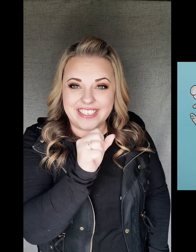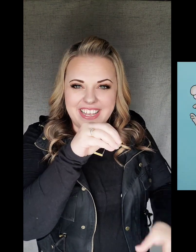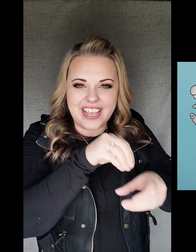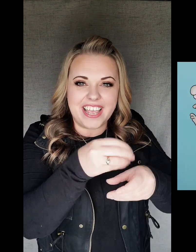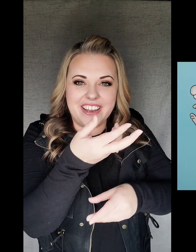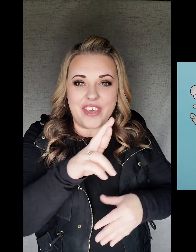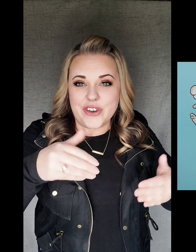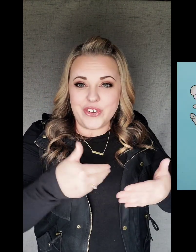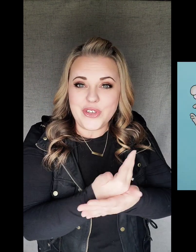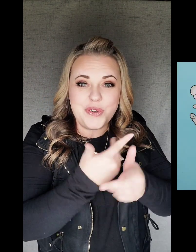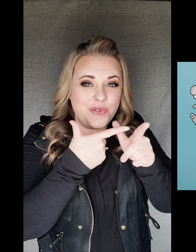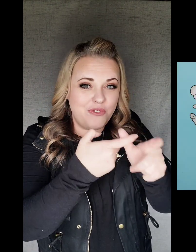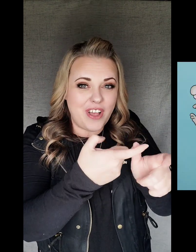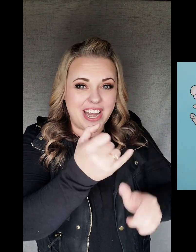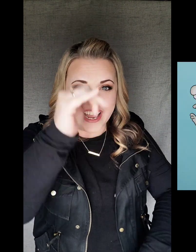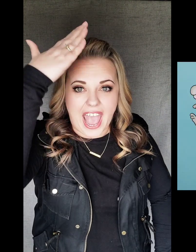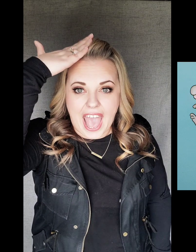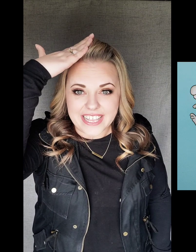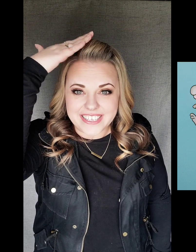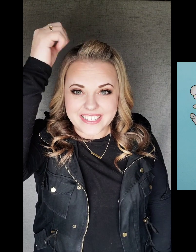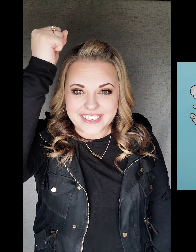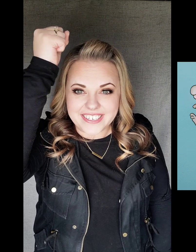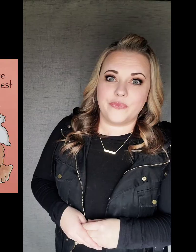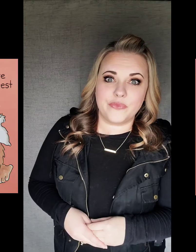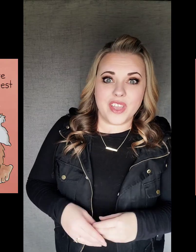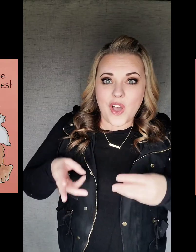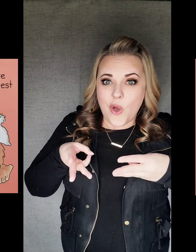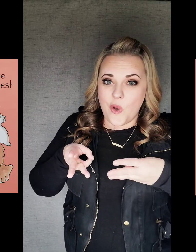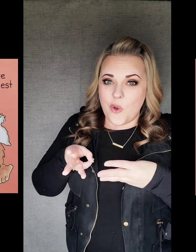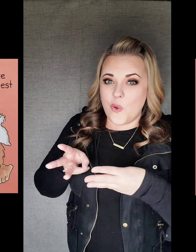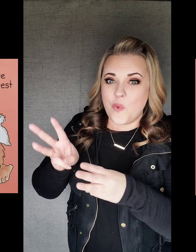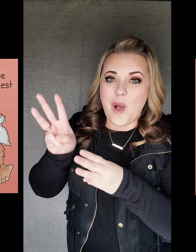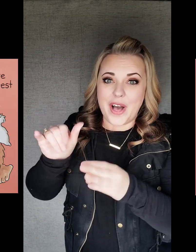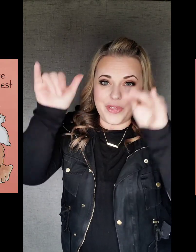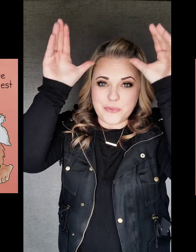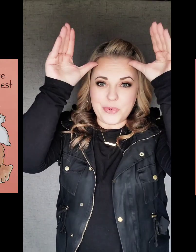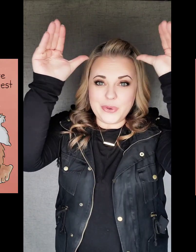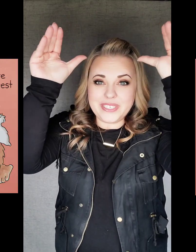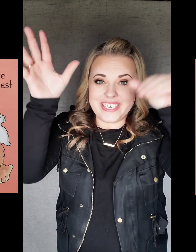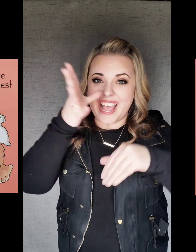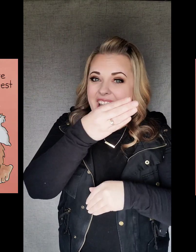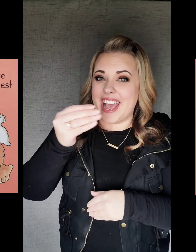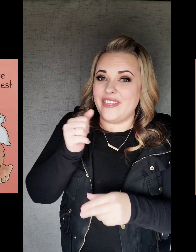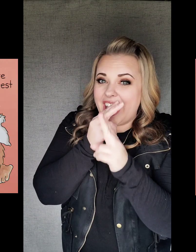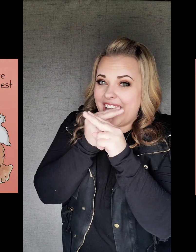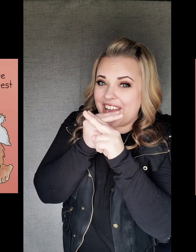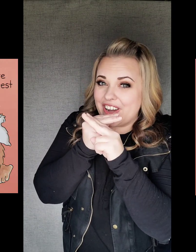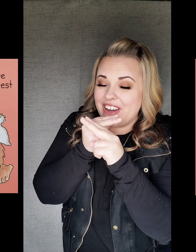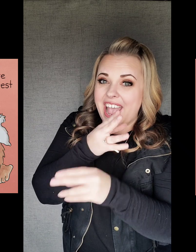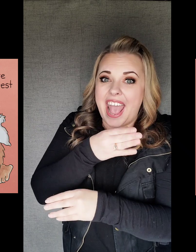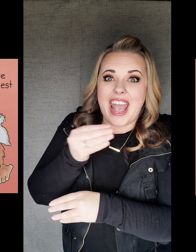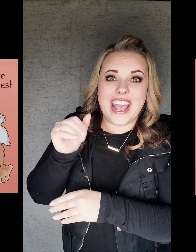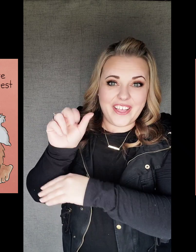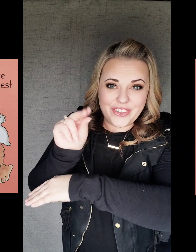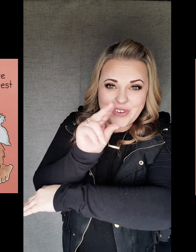rats in their new running hats. While the moose and the hare